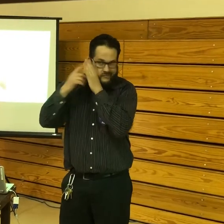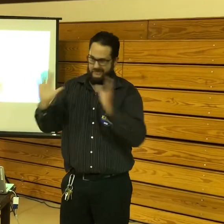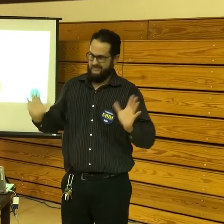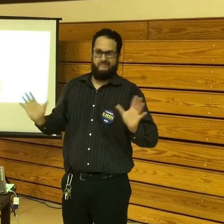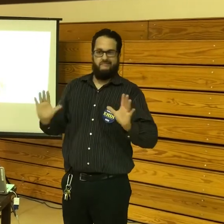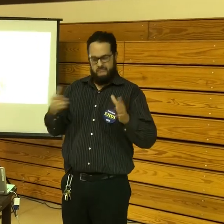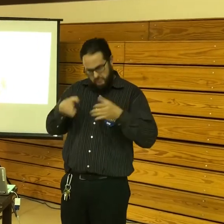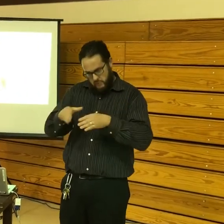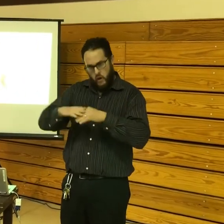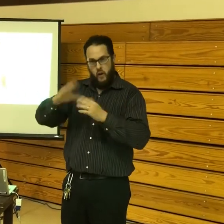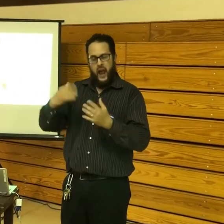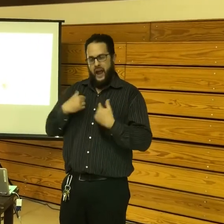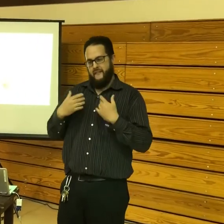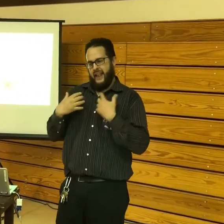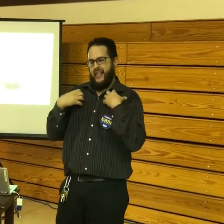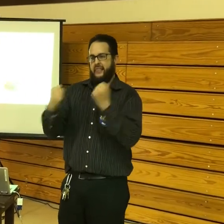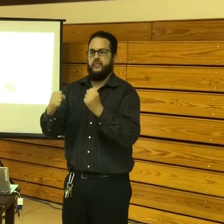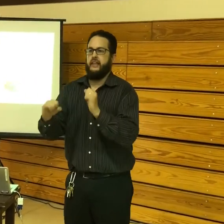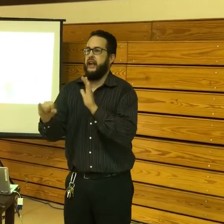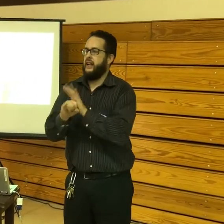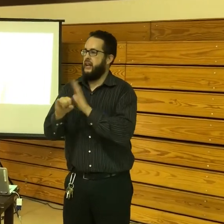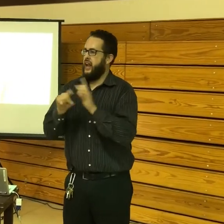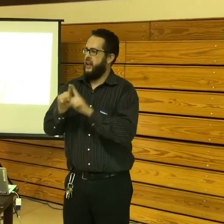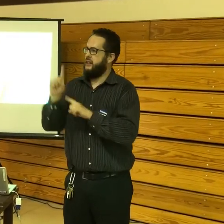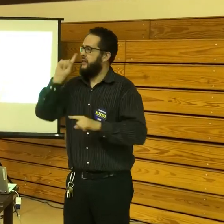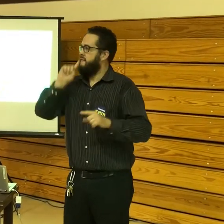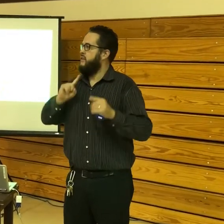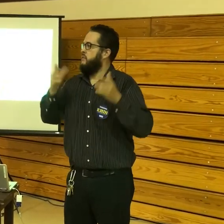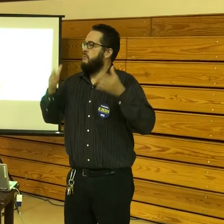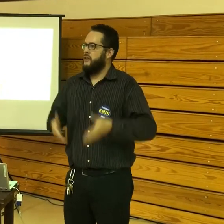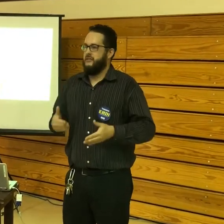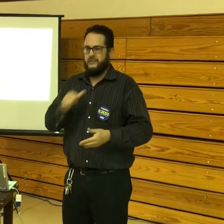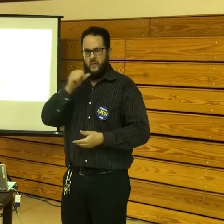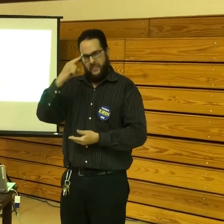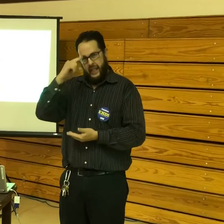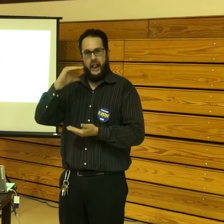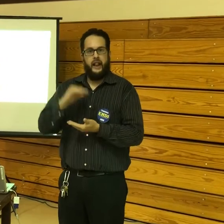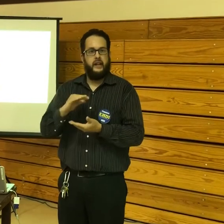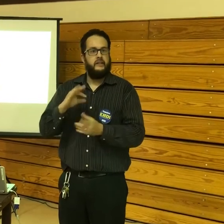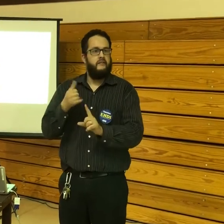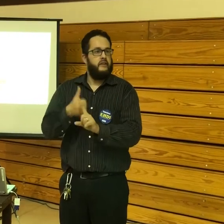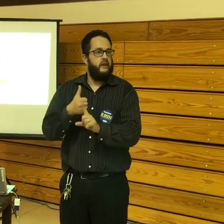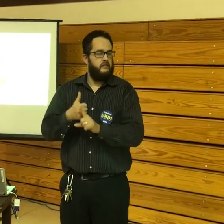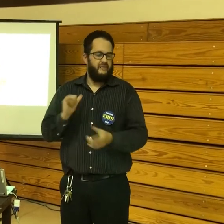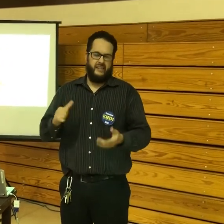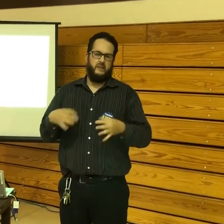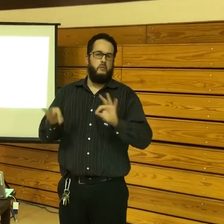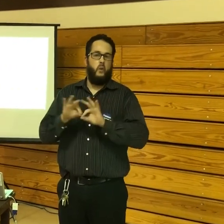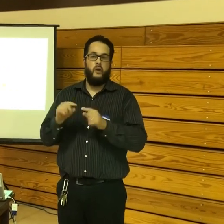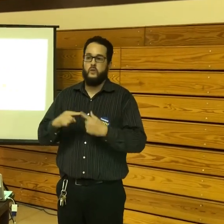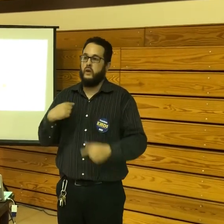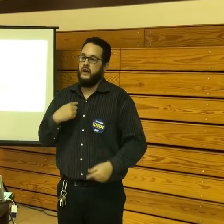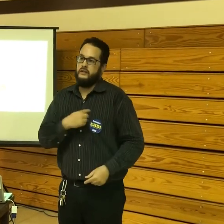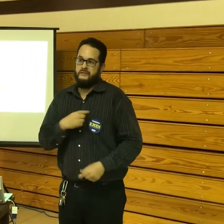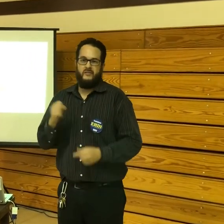ear. We want to focus on the child as a whole, you know, an early, healthy, deaf